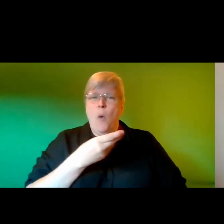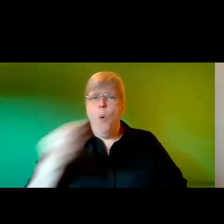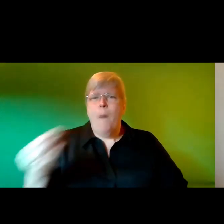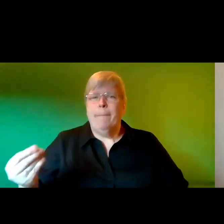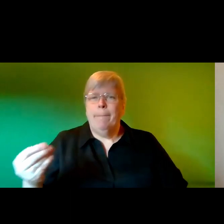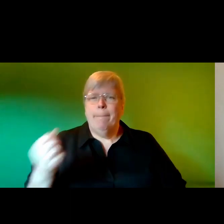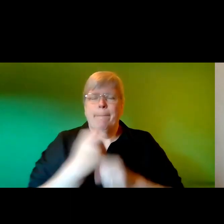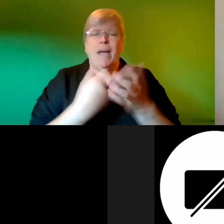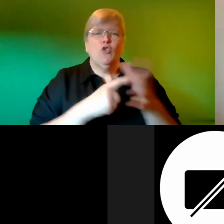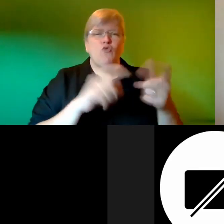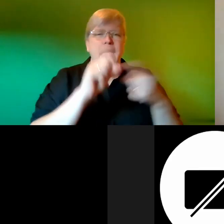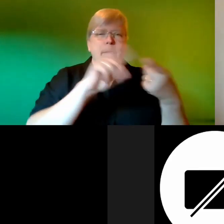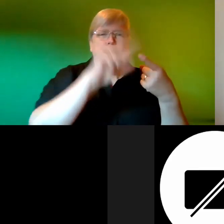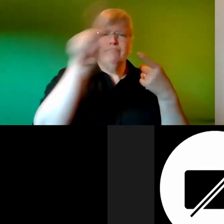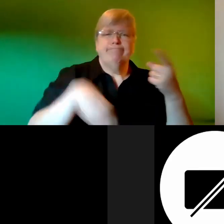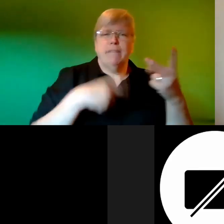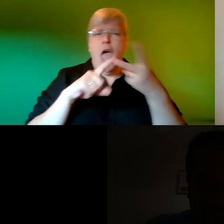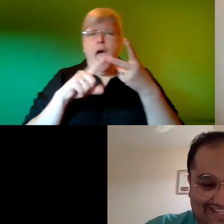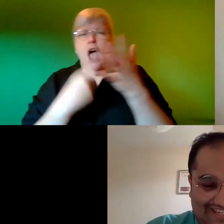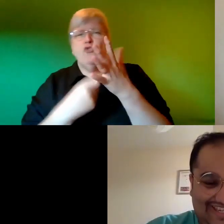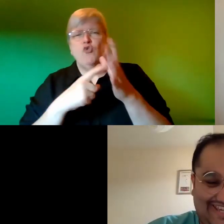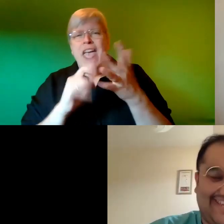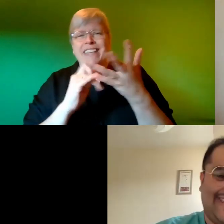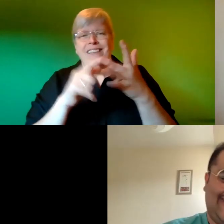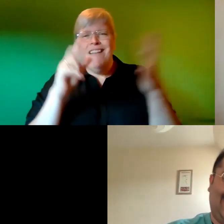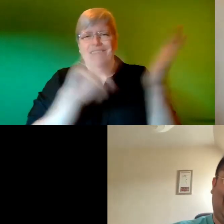grape versus reason that's me